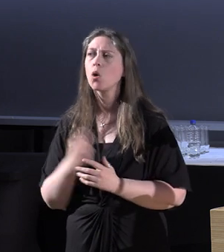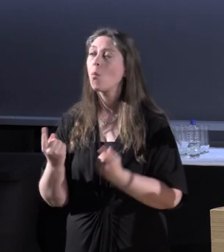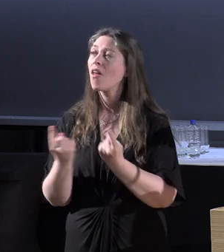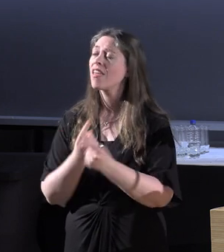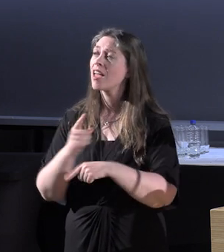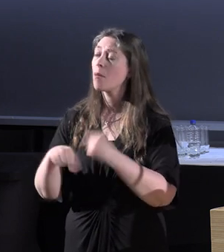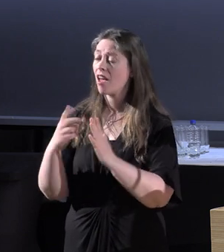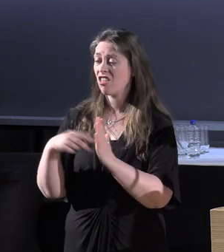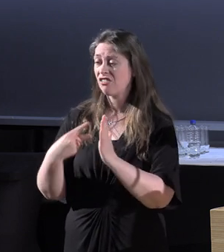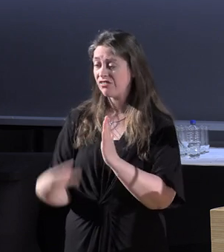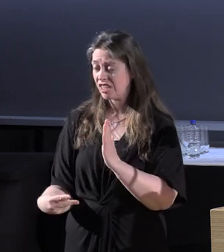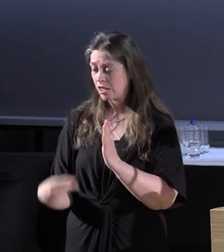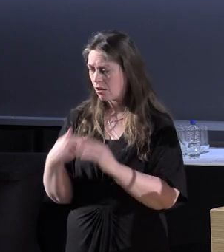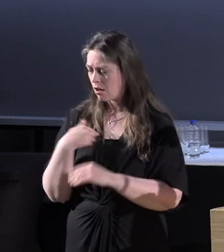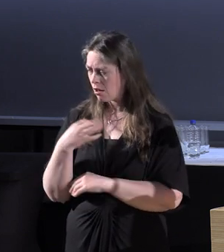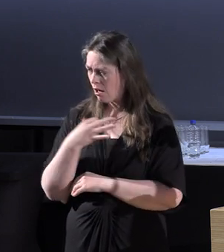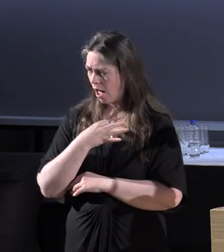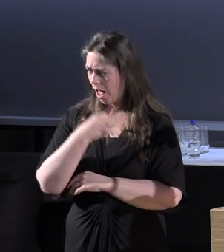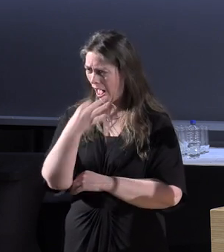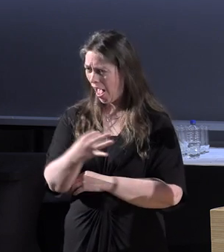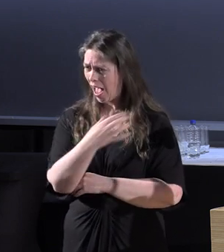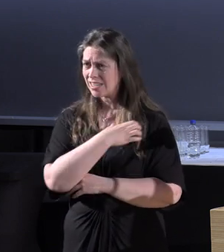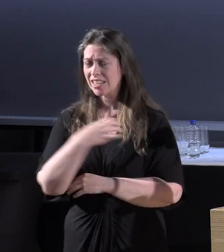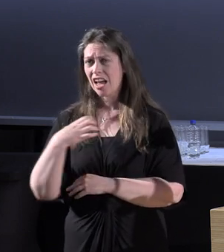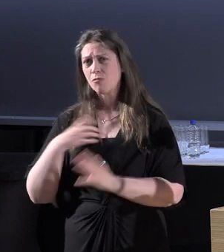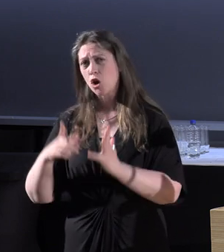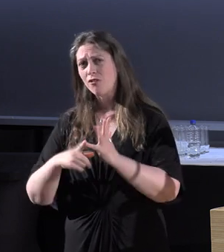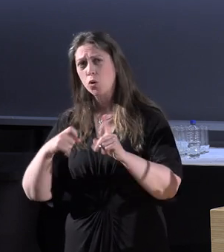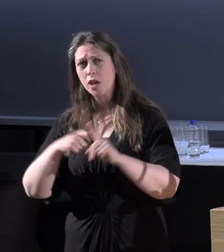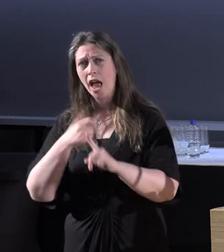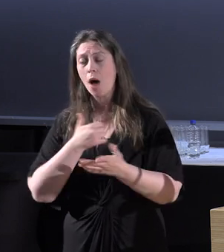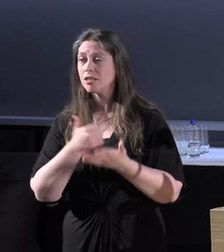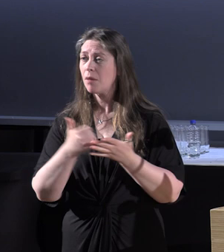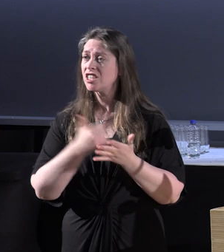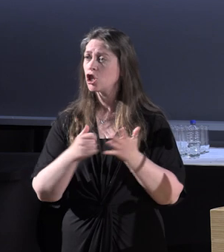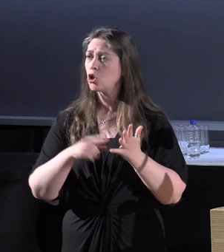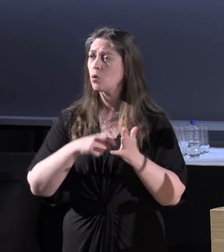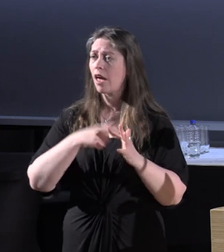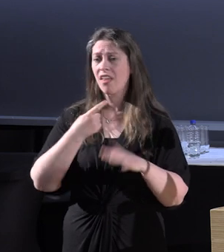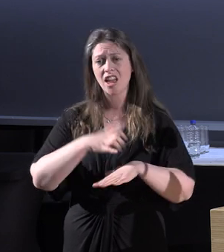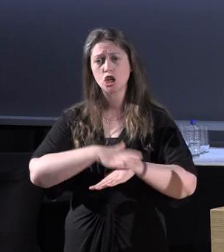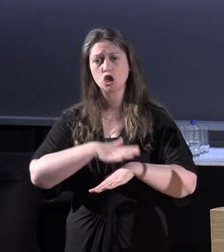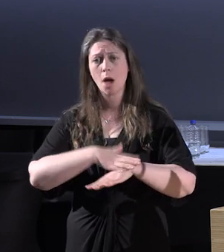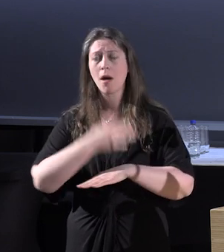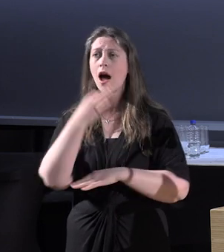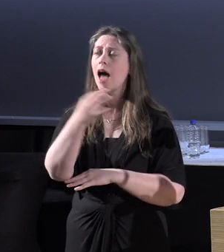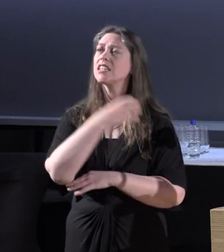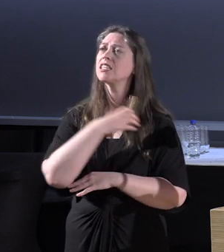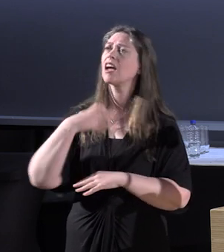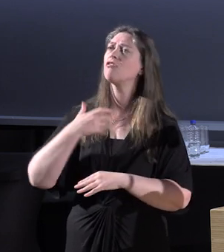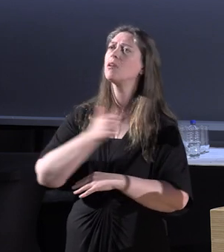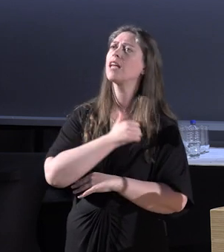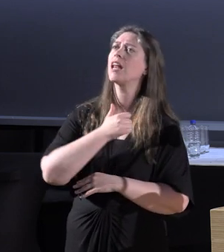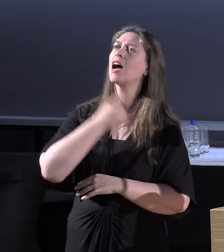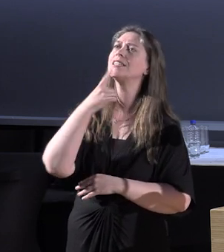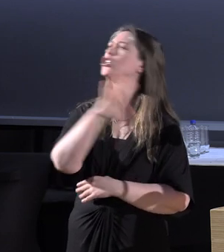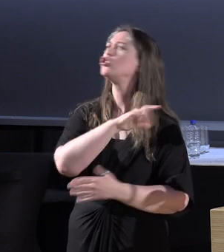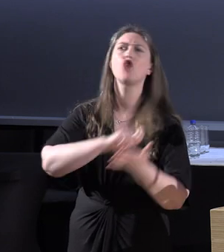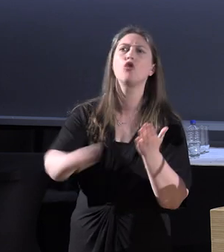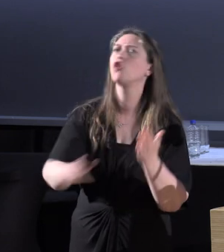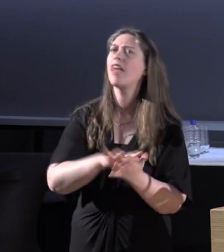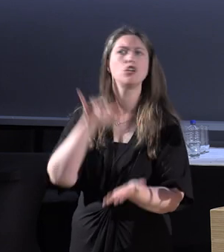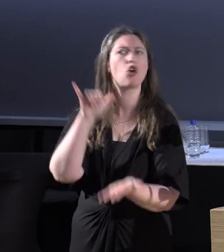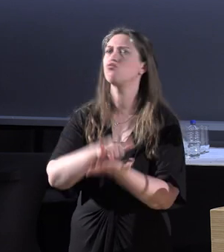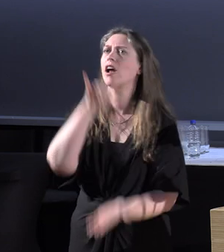Convention, I asked the government of the UK, I was based in the UK at the time, I asked the government of Canada not to sign it, not to